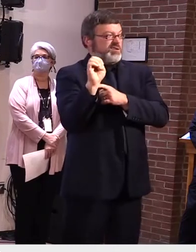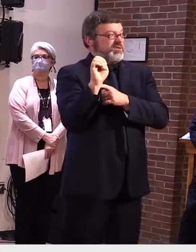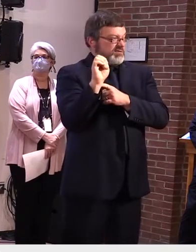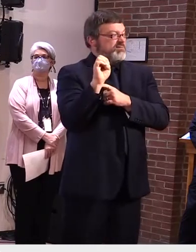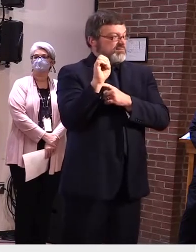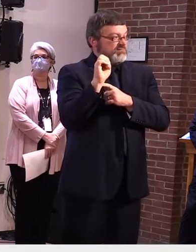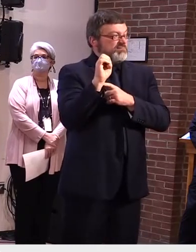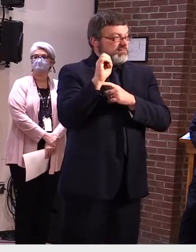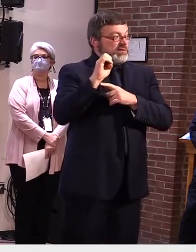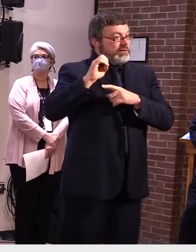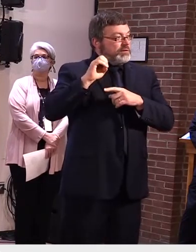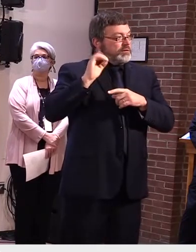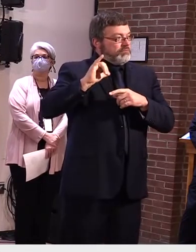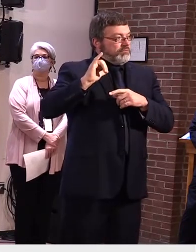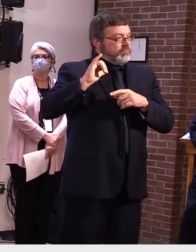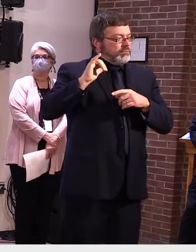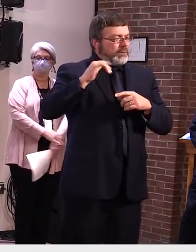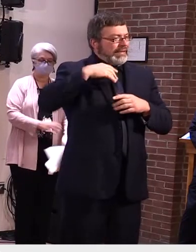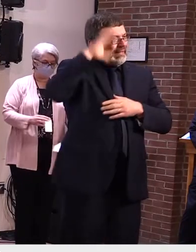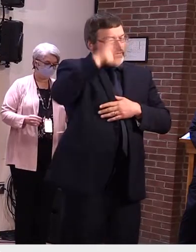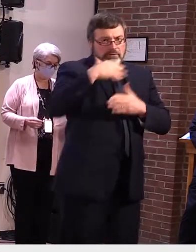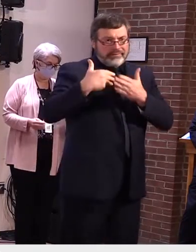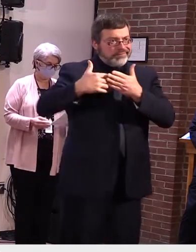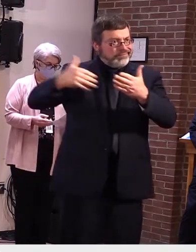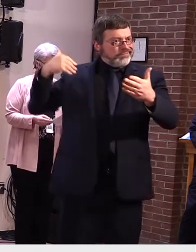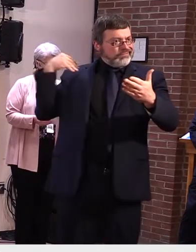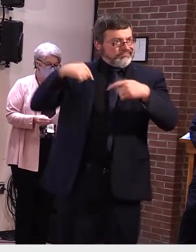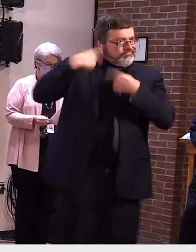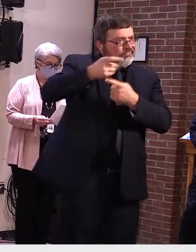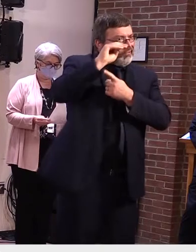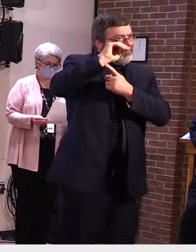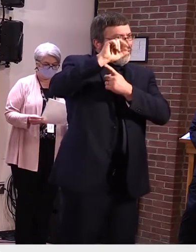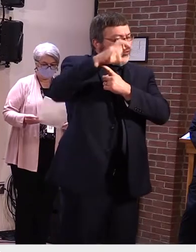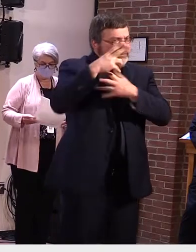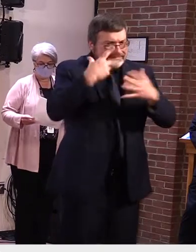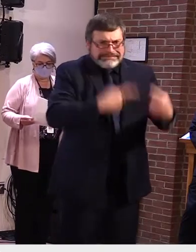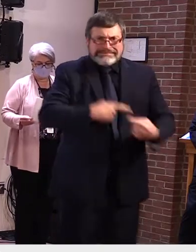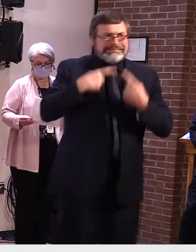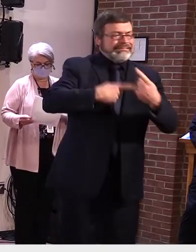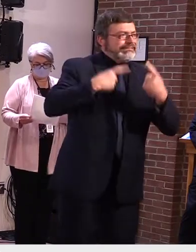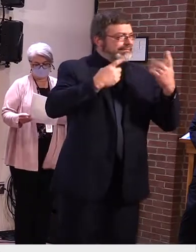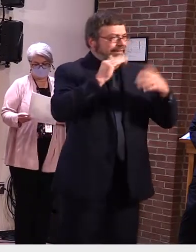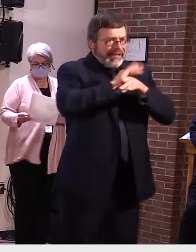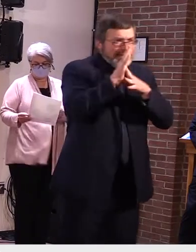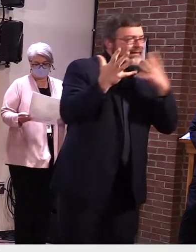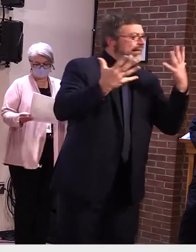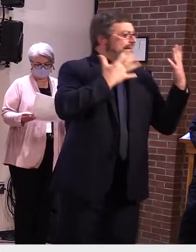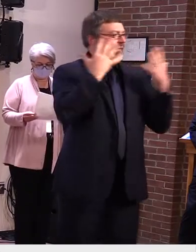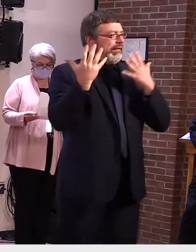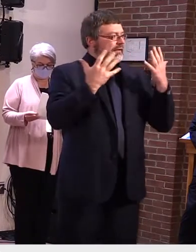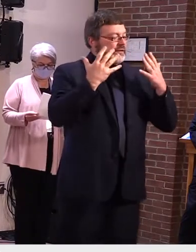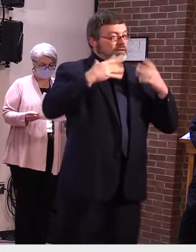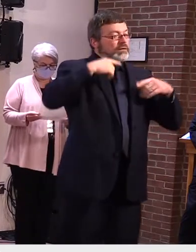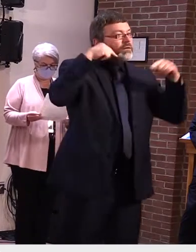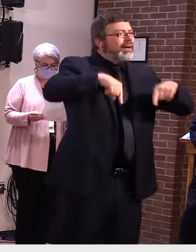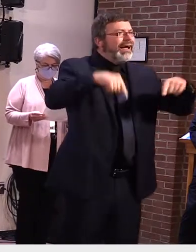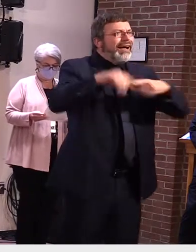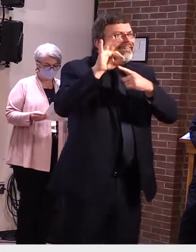this pandemic, the good news is that this free opportunity, this is a free opportunity that can help you gain new skills,